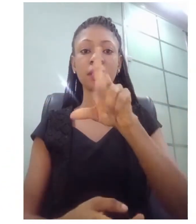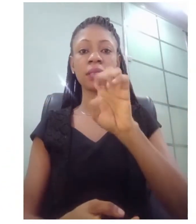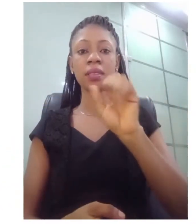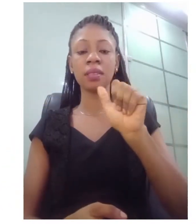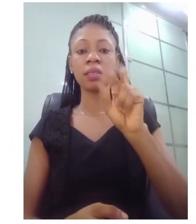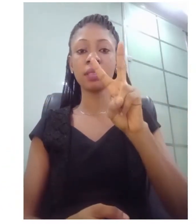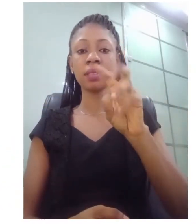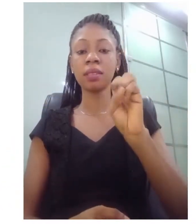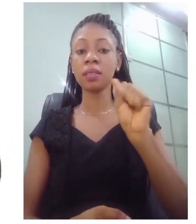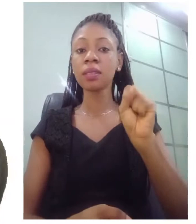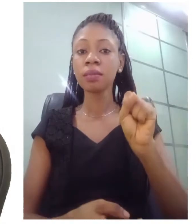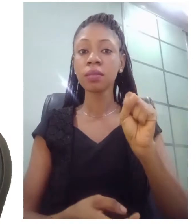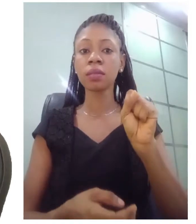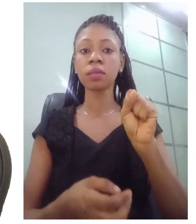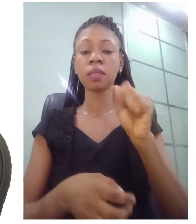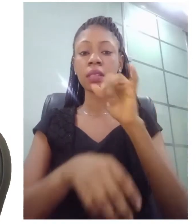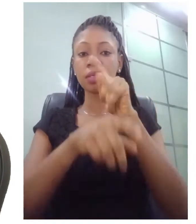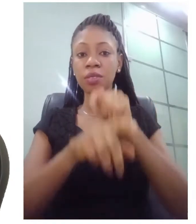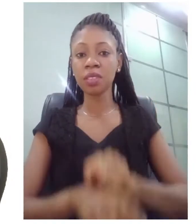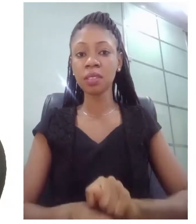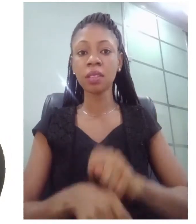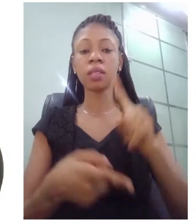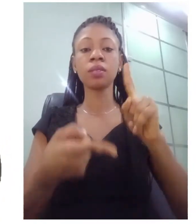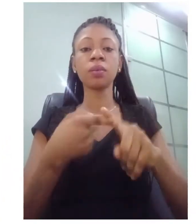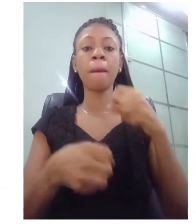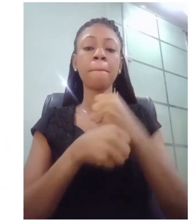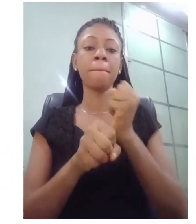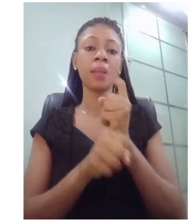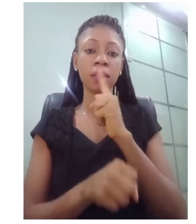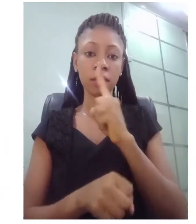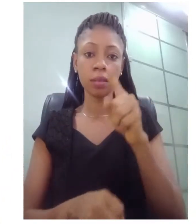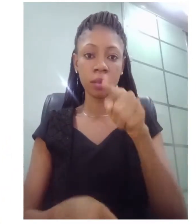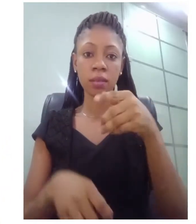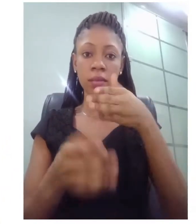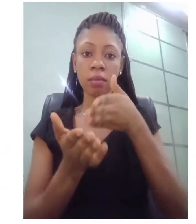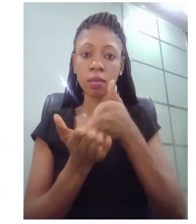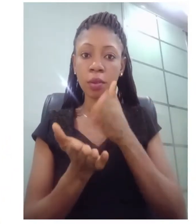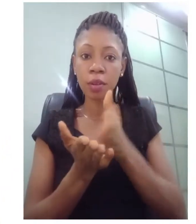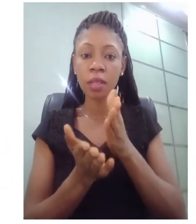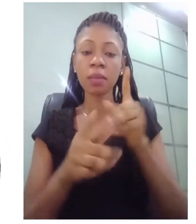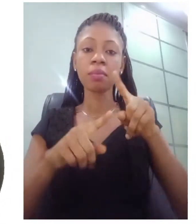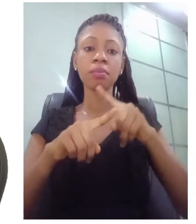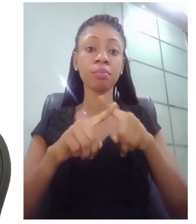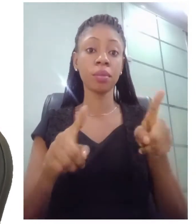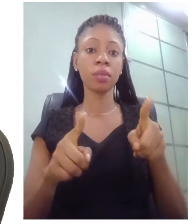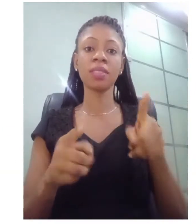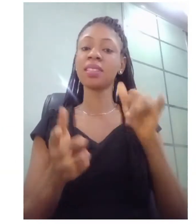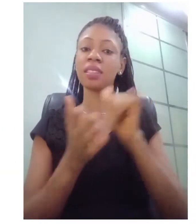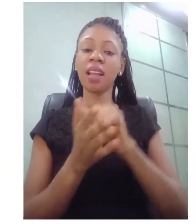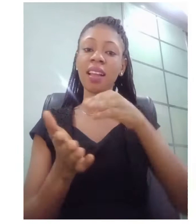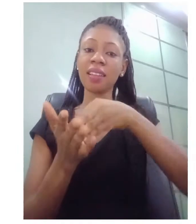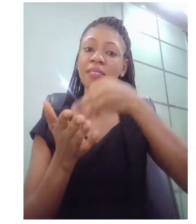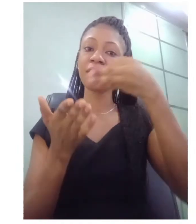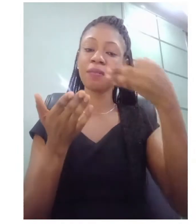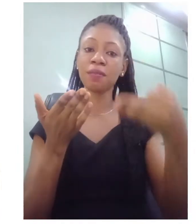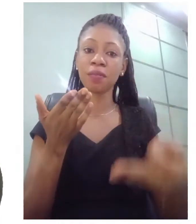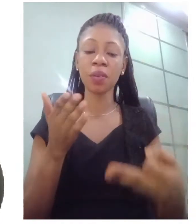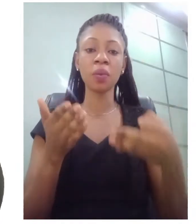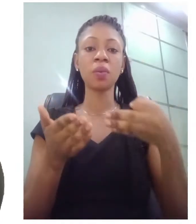her. They used a lot of herbs to try to make sure that she is all right. But eventually it was that fall that brought